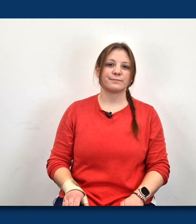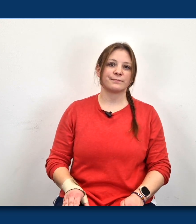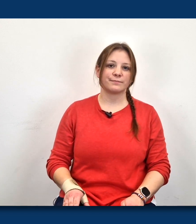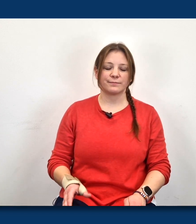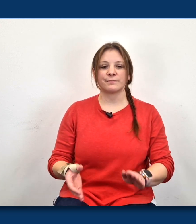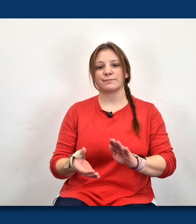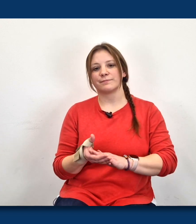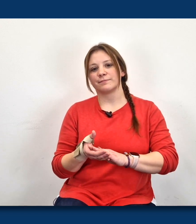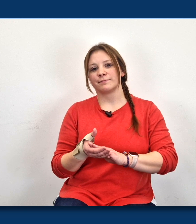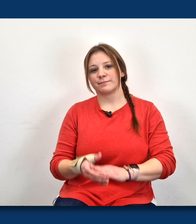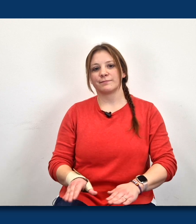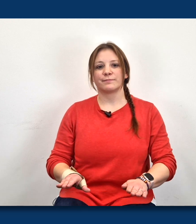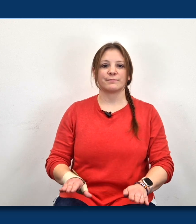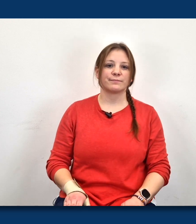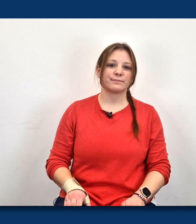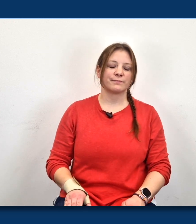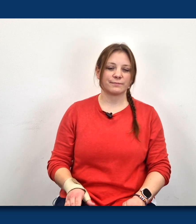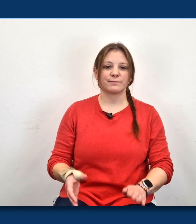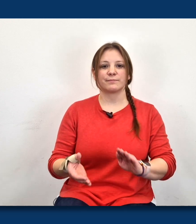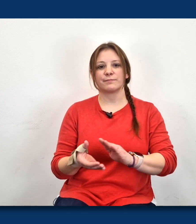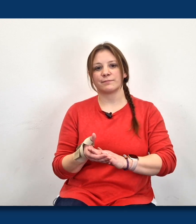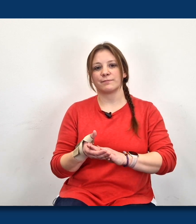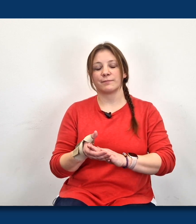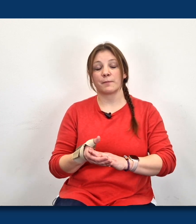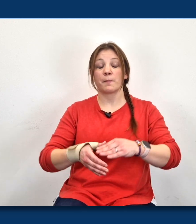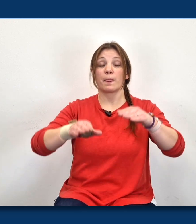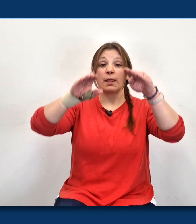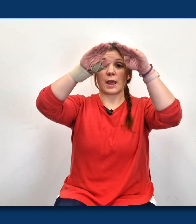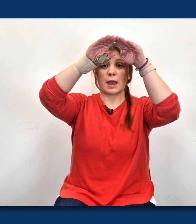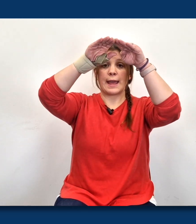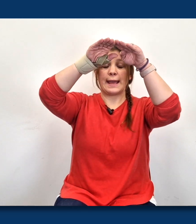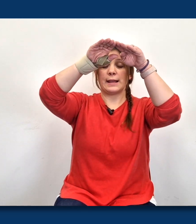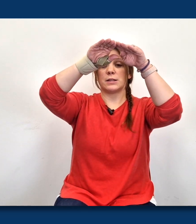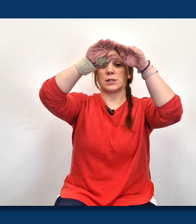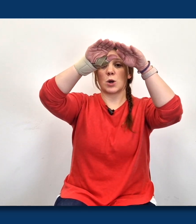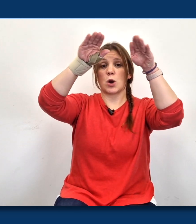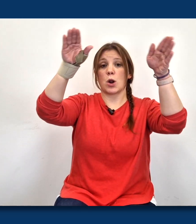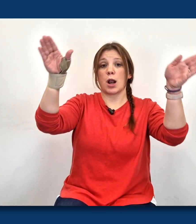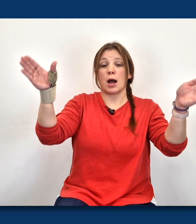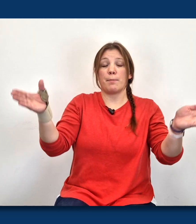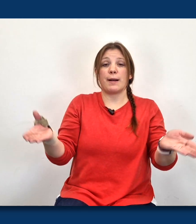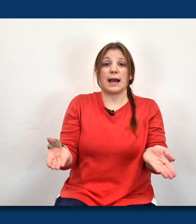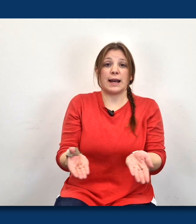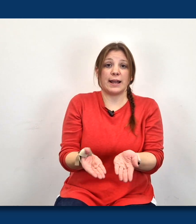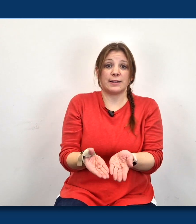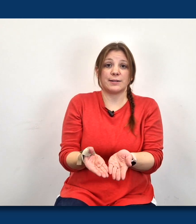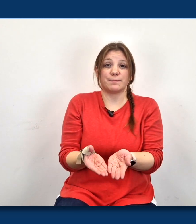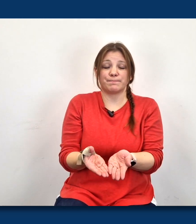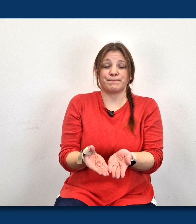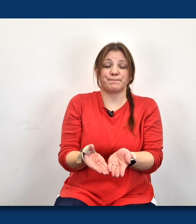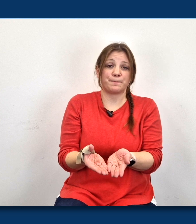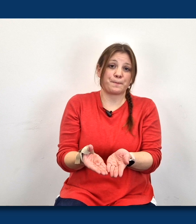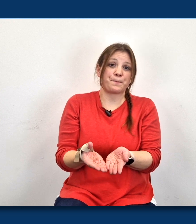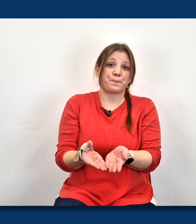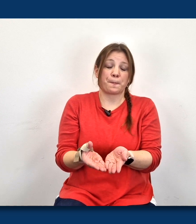The butterflies and bees, the caterpillars on the leaves It's all our planet